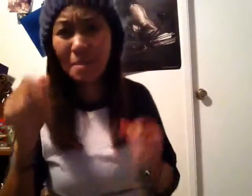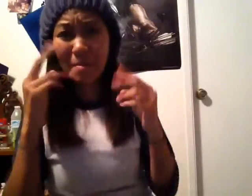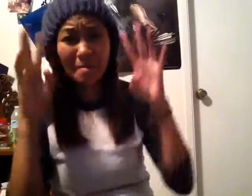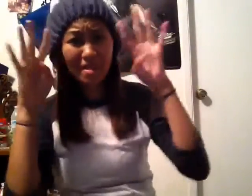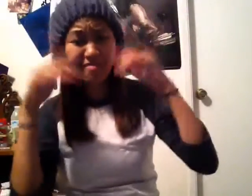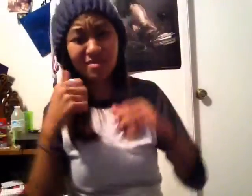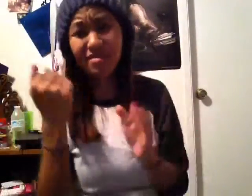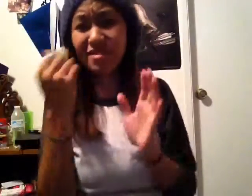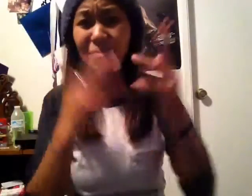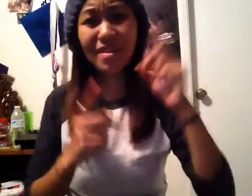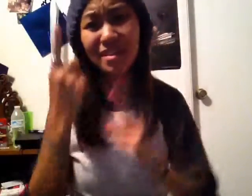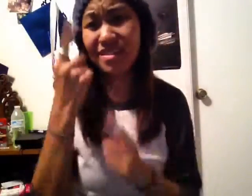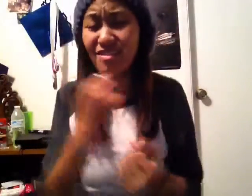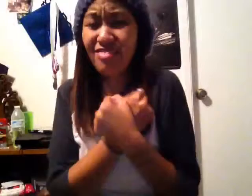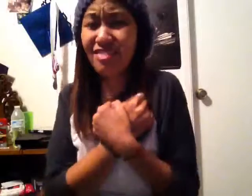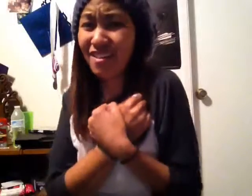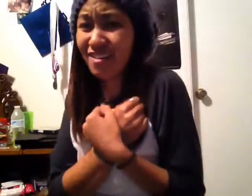backlash of somebody's lack of love